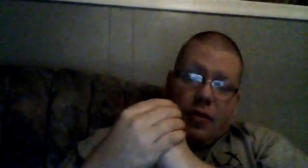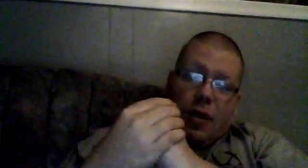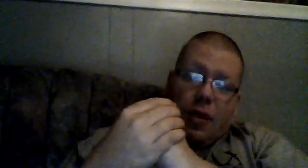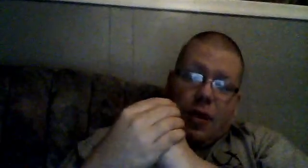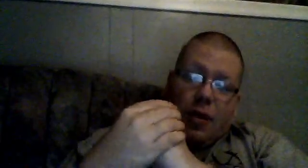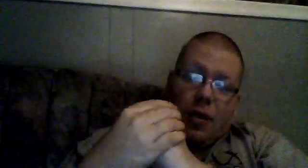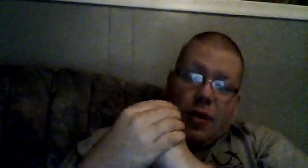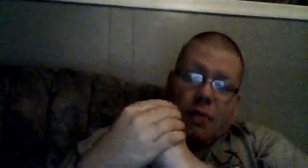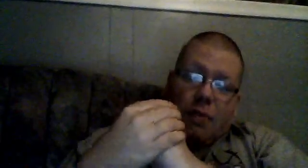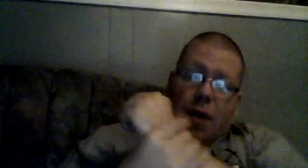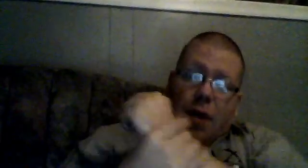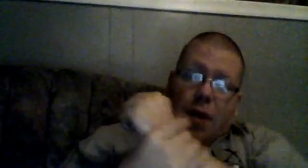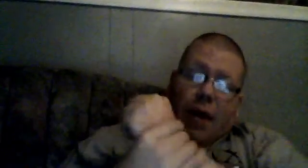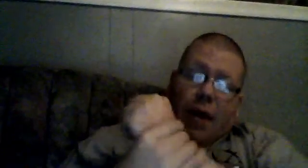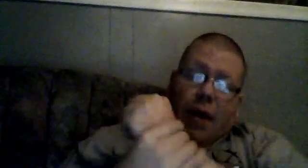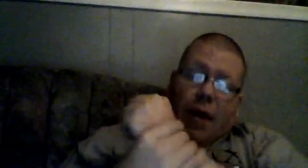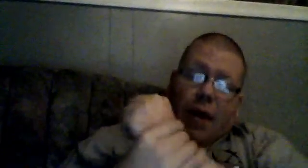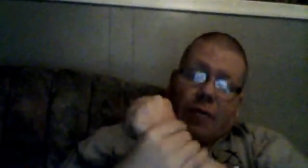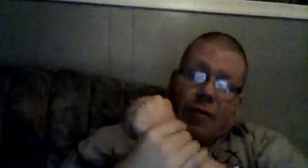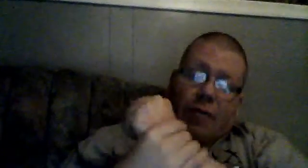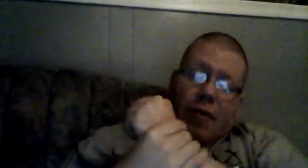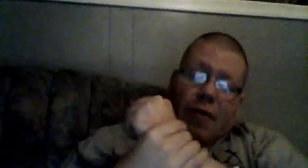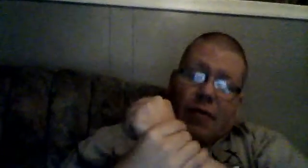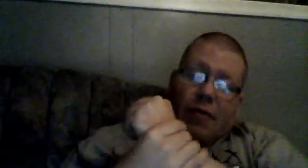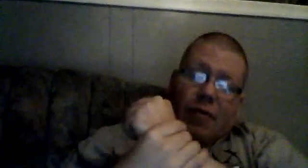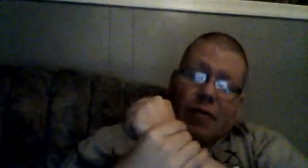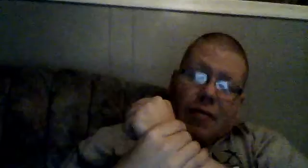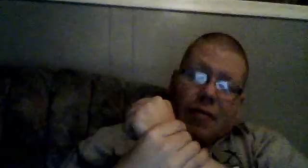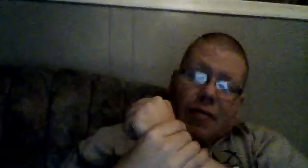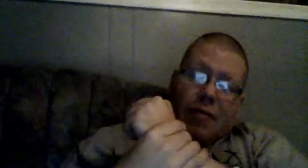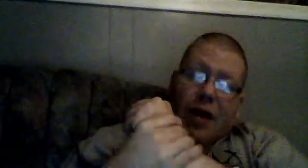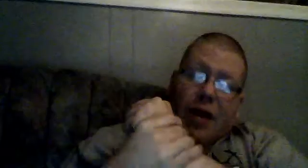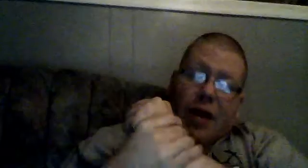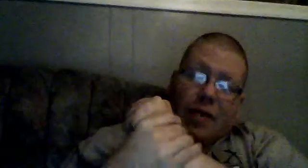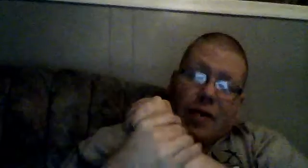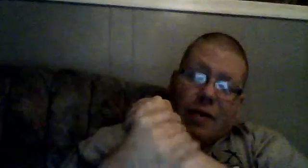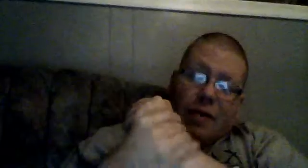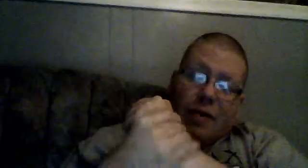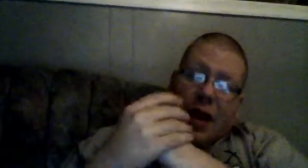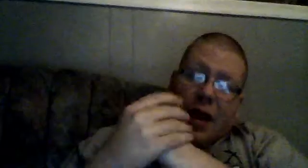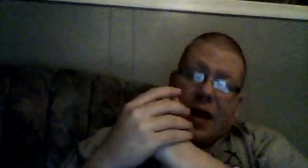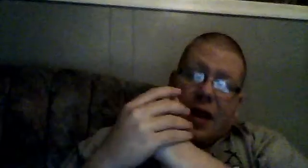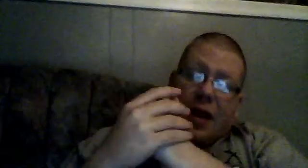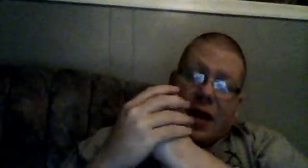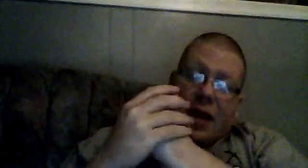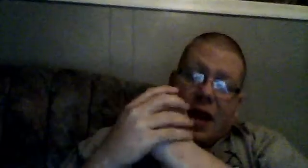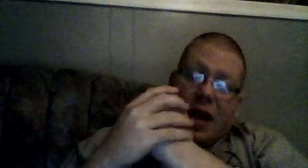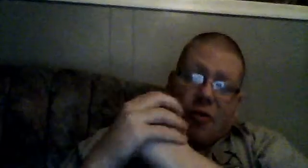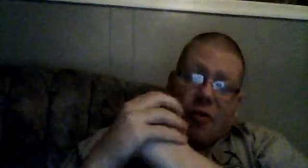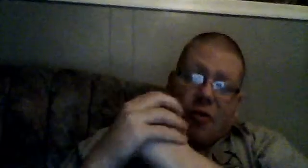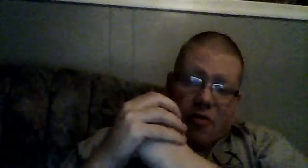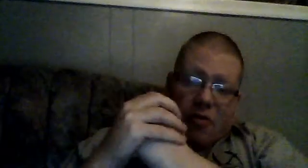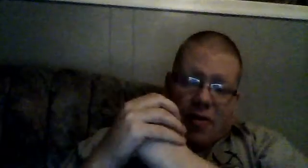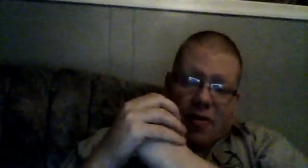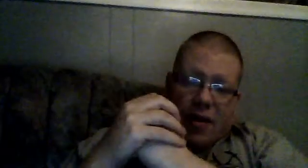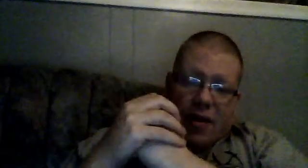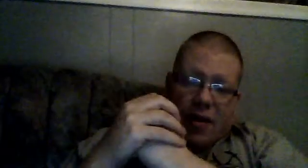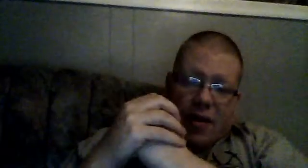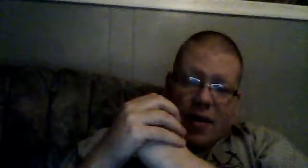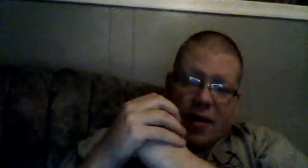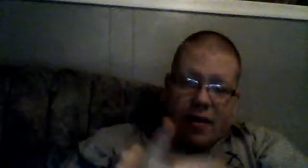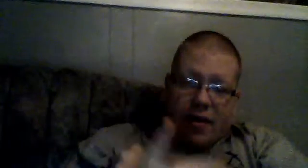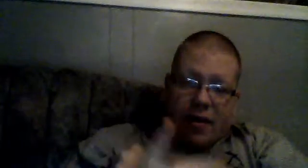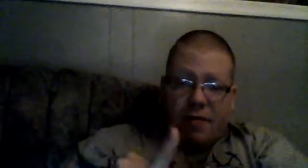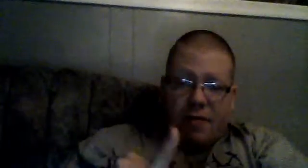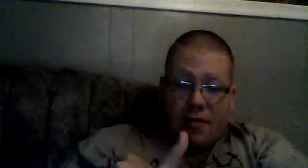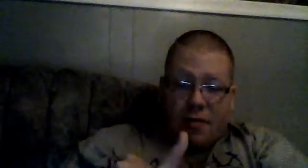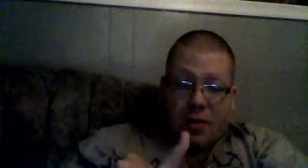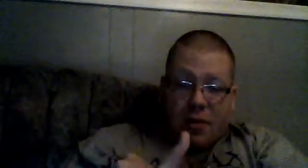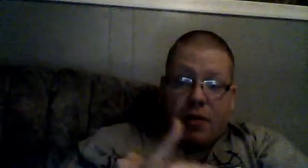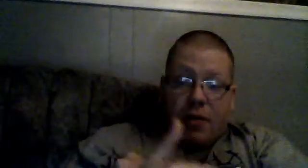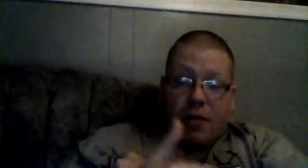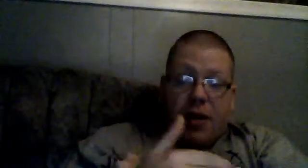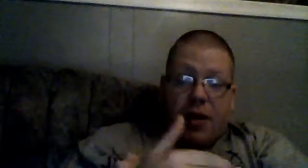popped up into his joint, and had two surgeries to get the